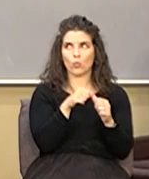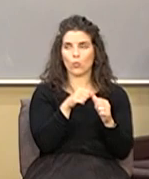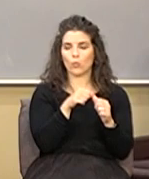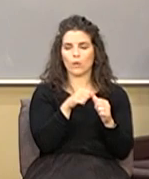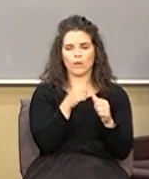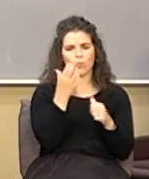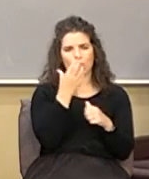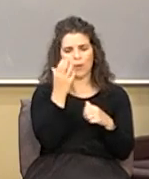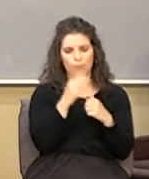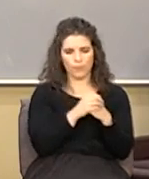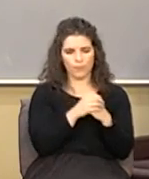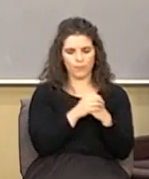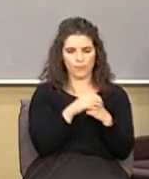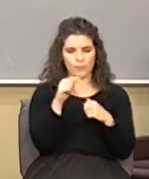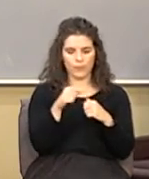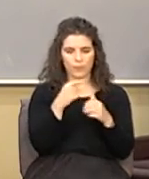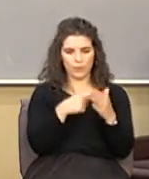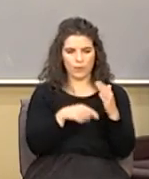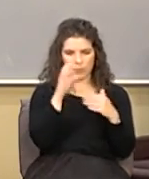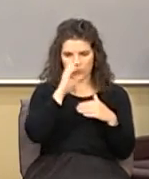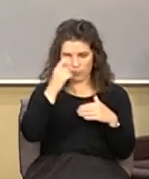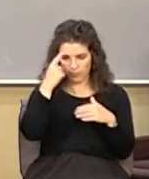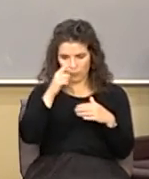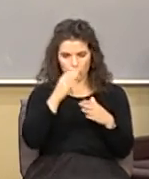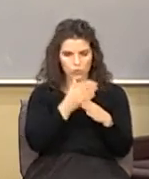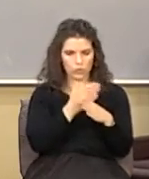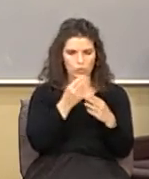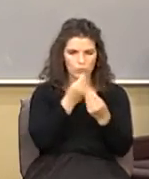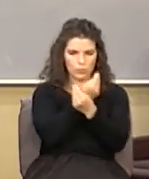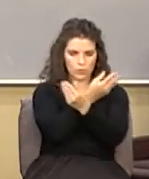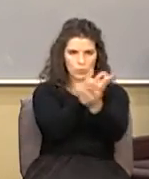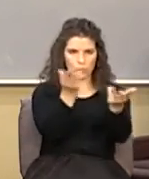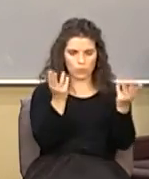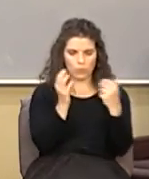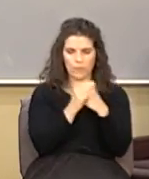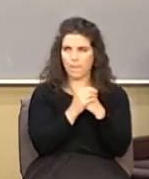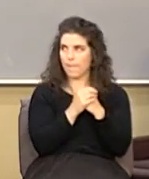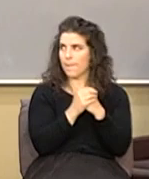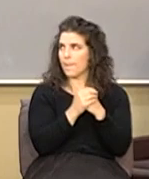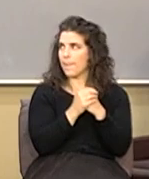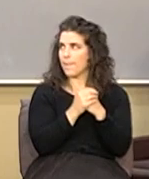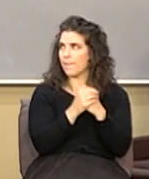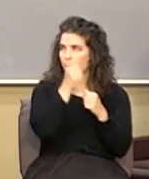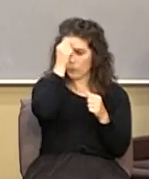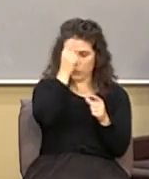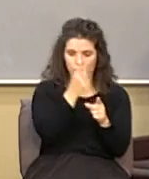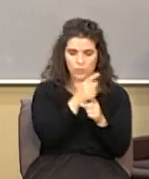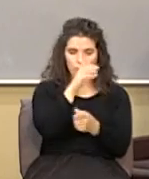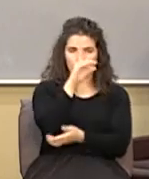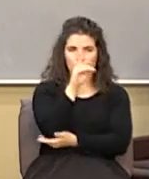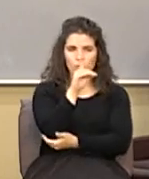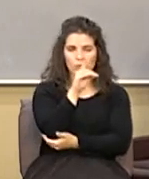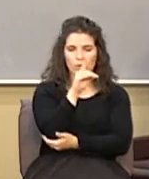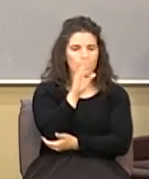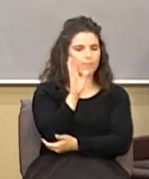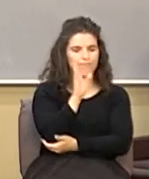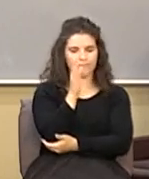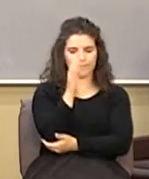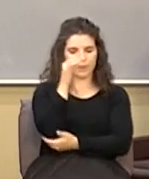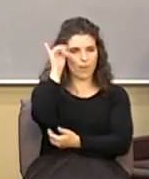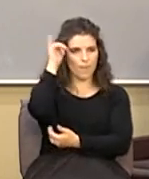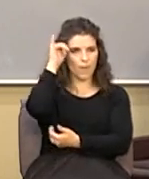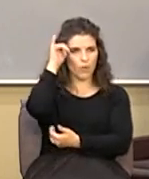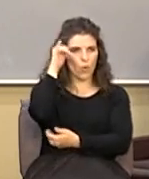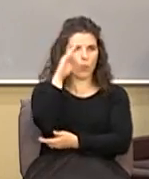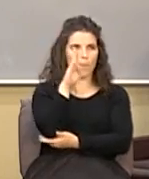and I thought wow this is what I was looking for to share this with you there's a brother in Detroit Buffalo New York